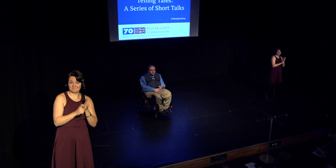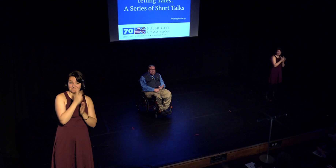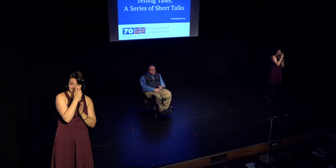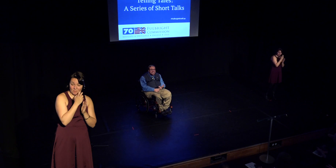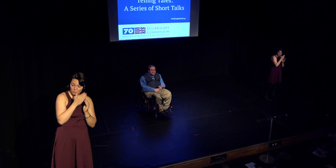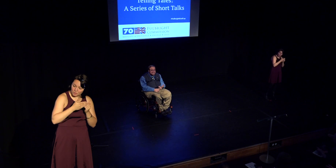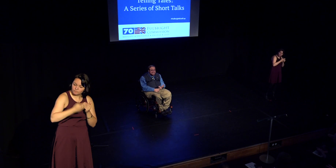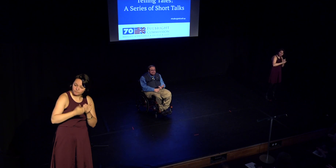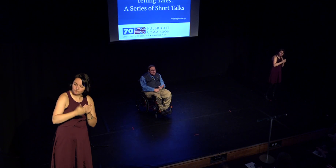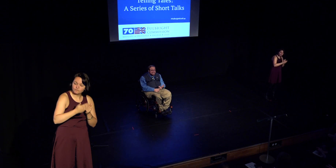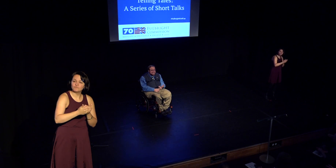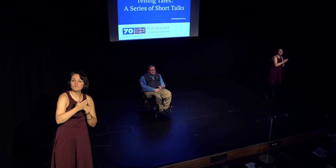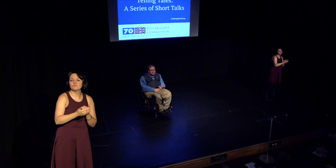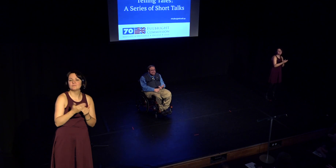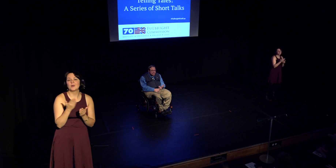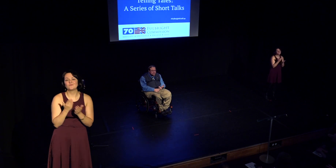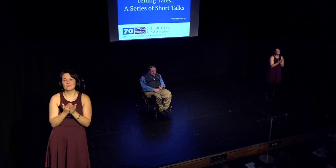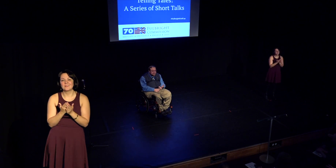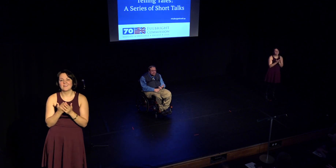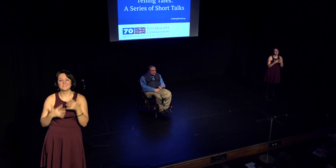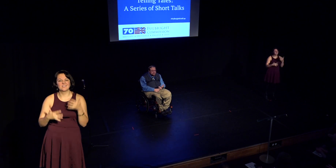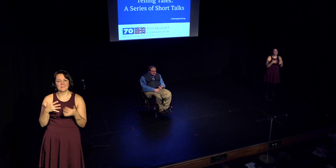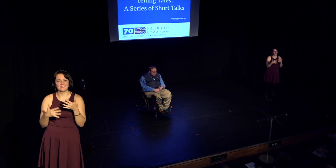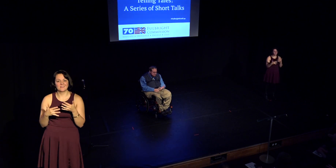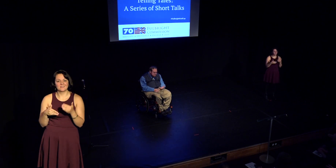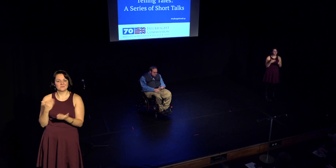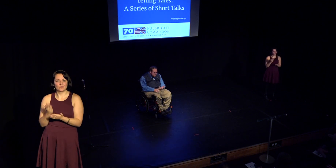Even though statistically it says that's not true.